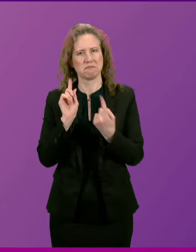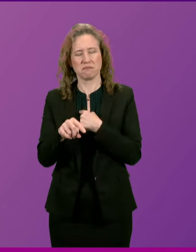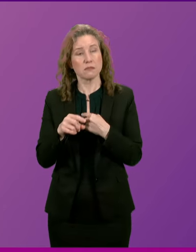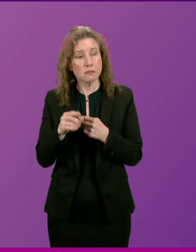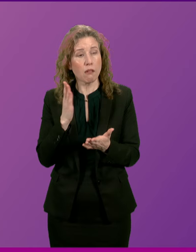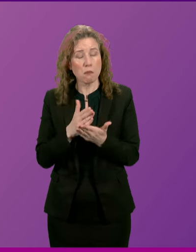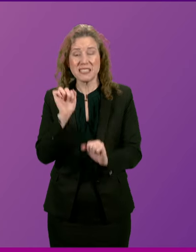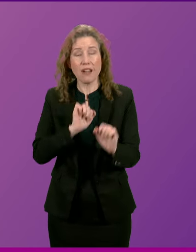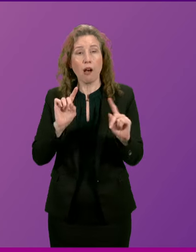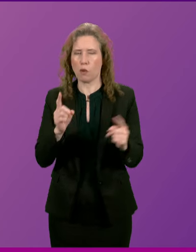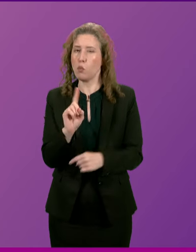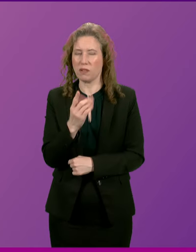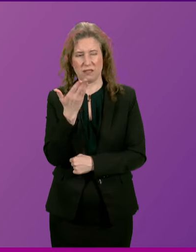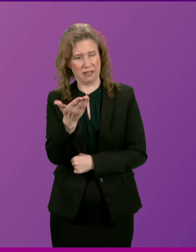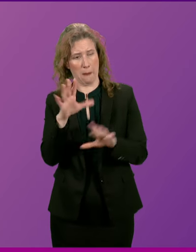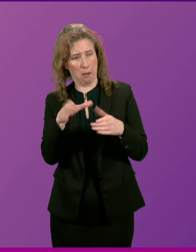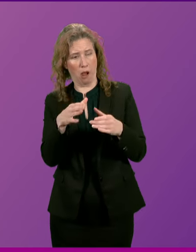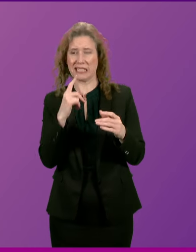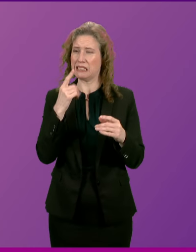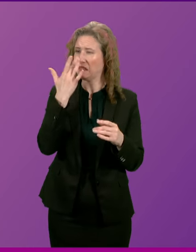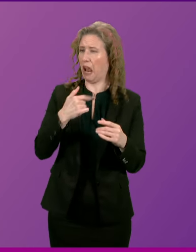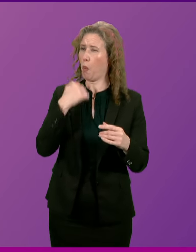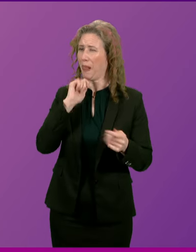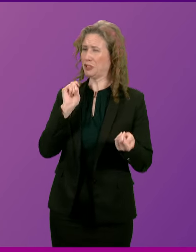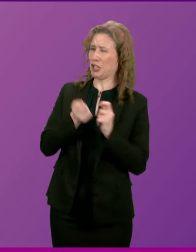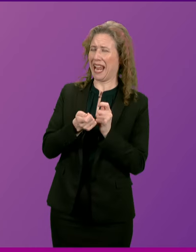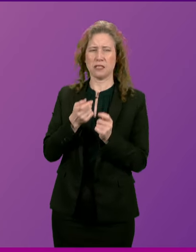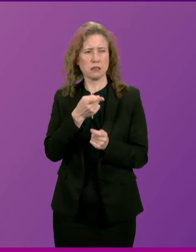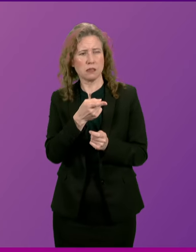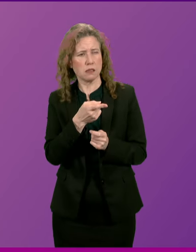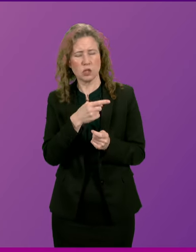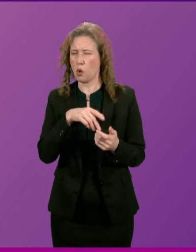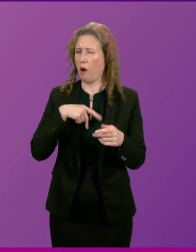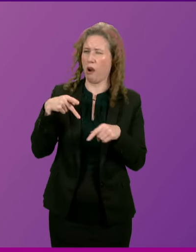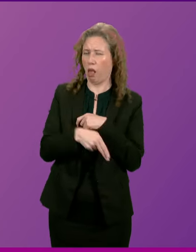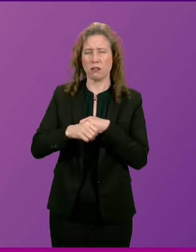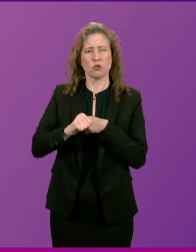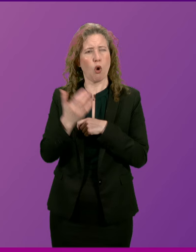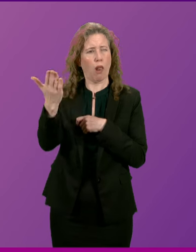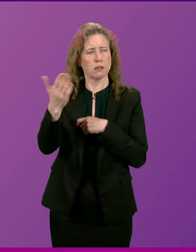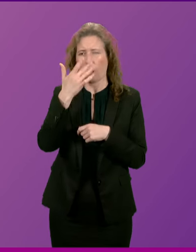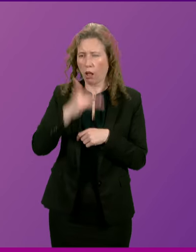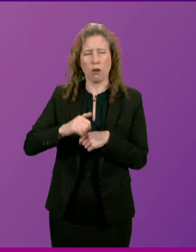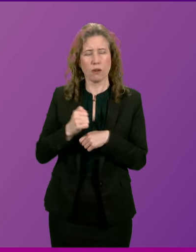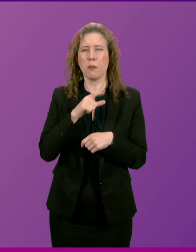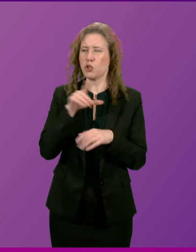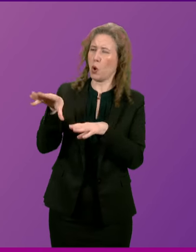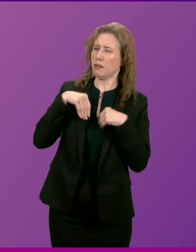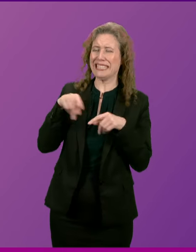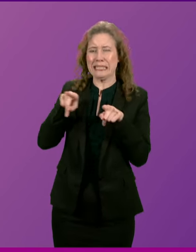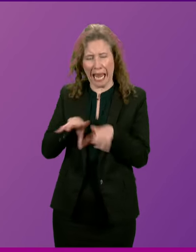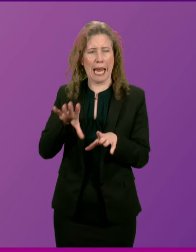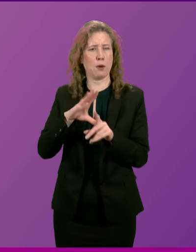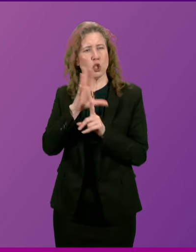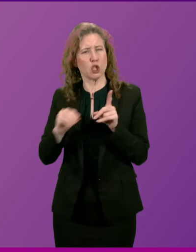is that the party pretending to offer change is shortchanging Scotland by adopting Conservative budget rules.